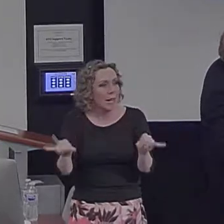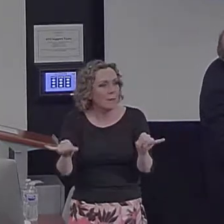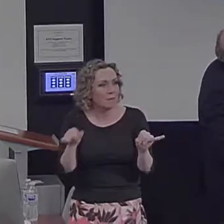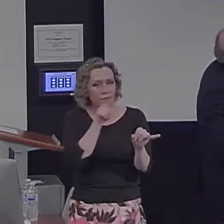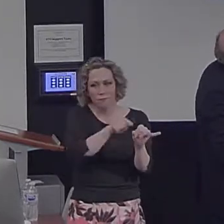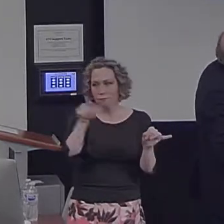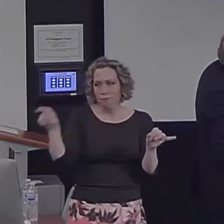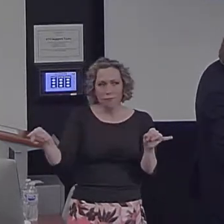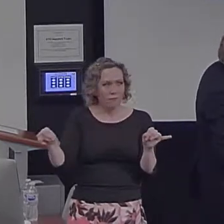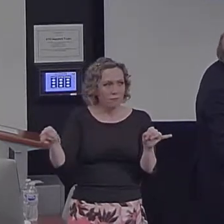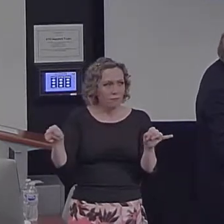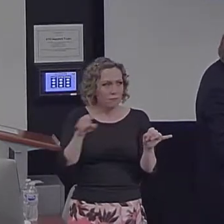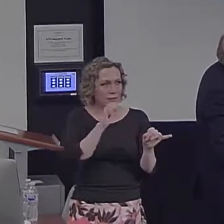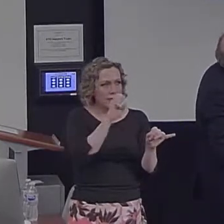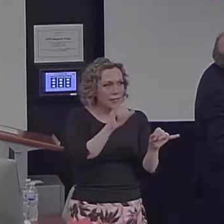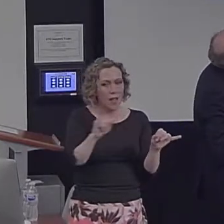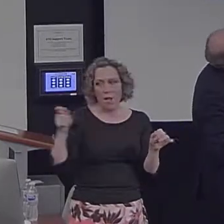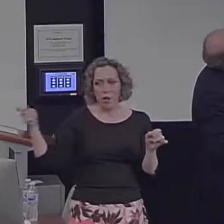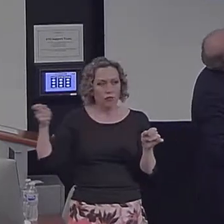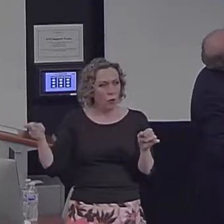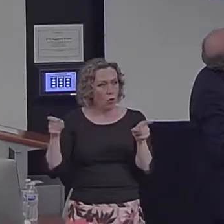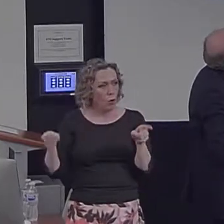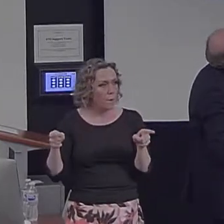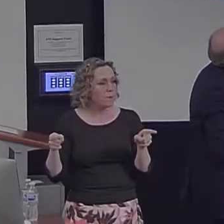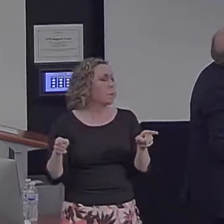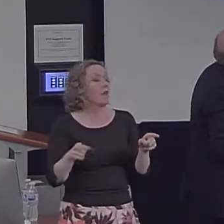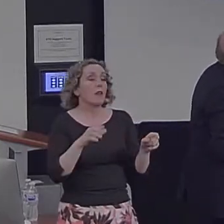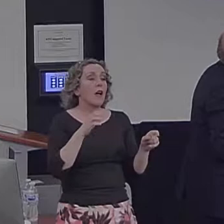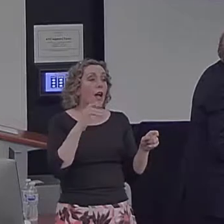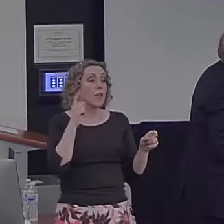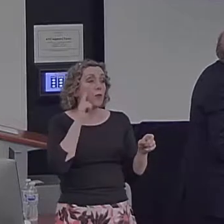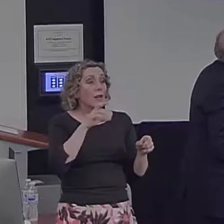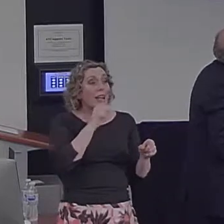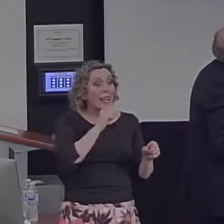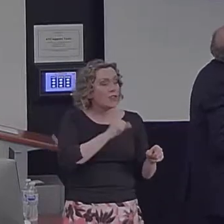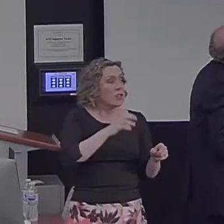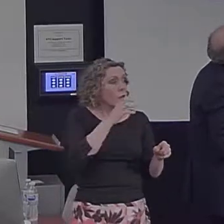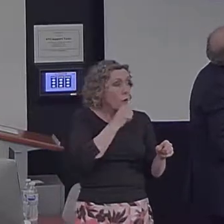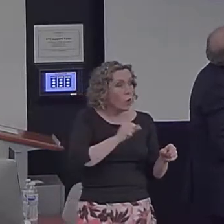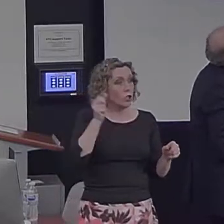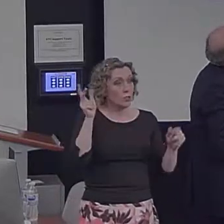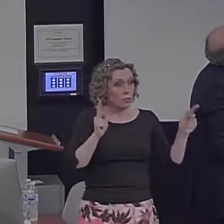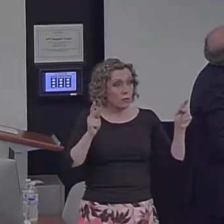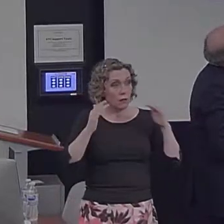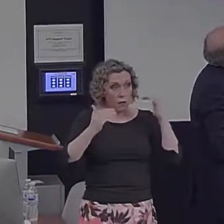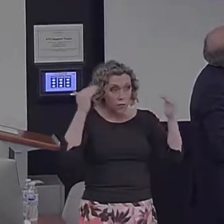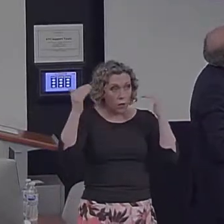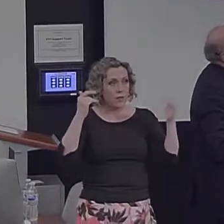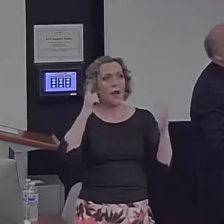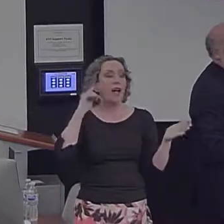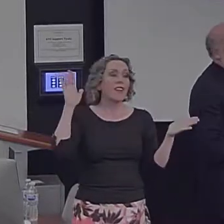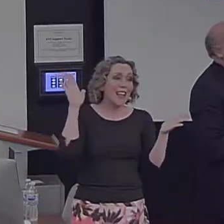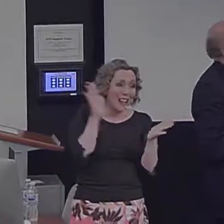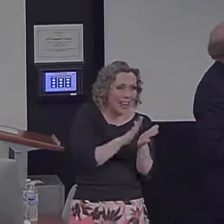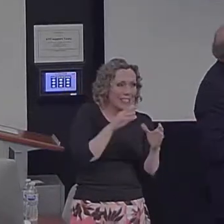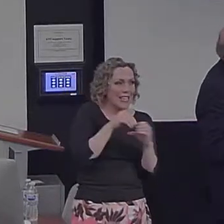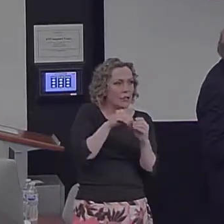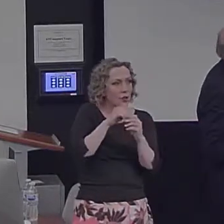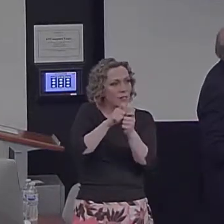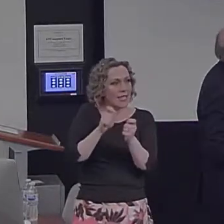when you look at aging, well, older adults, this replicates some earlier effects we had, produce fewer internal details on all three tasks.